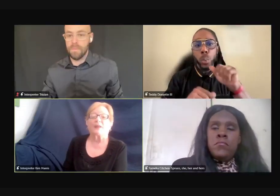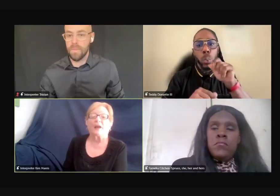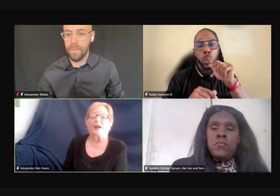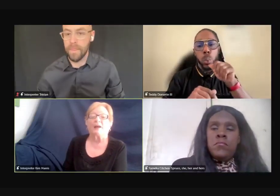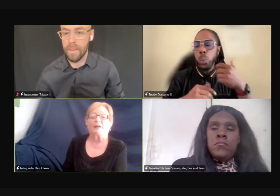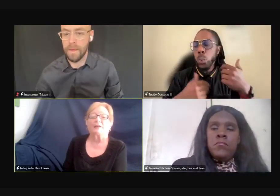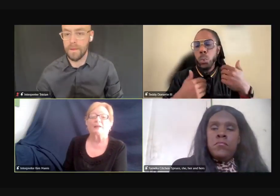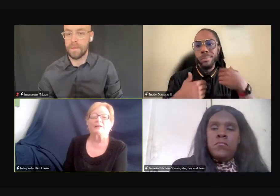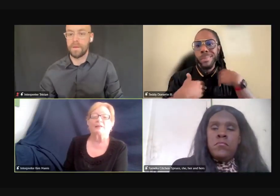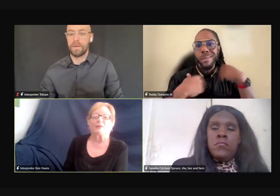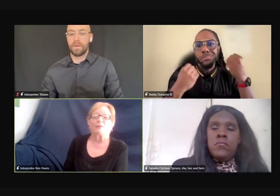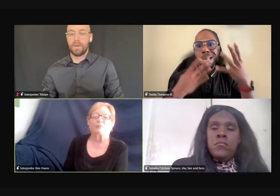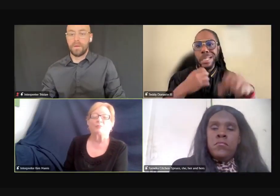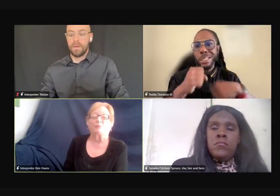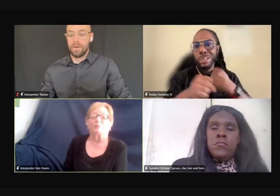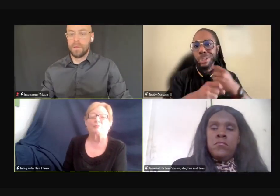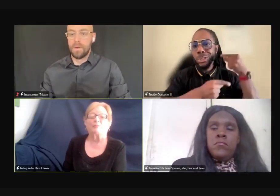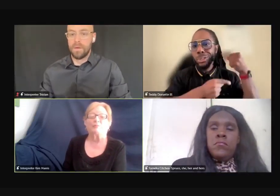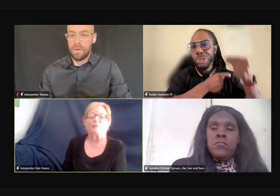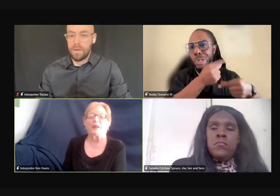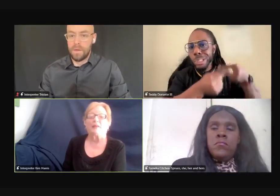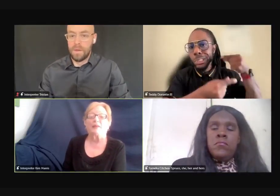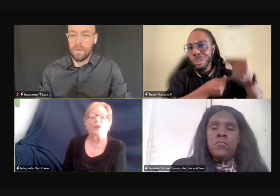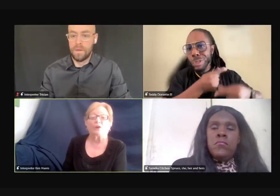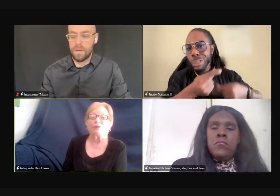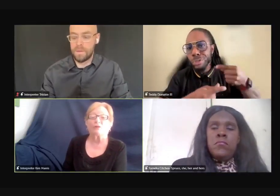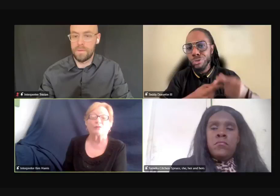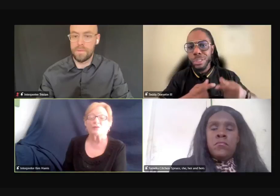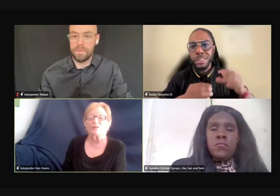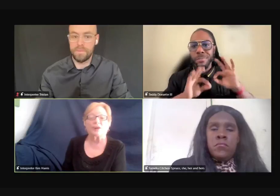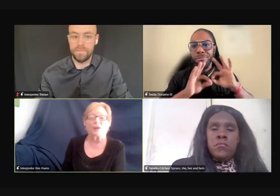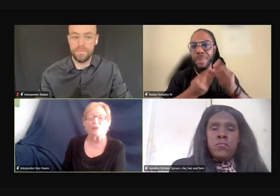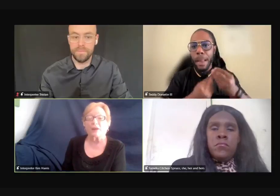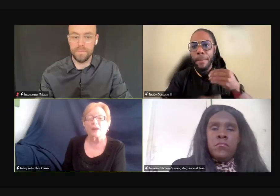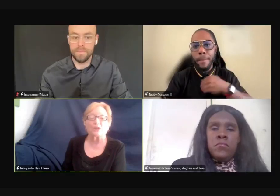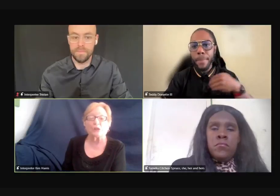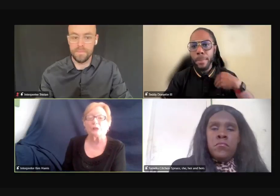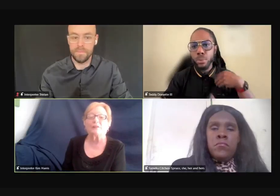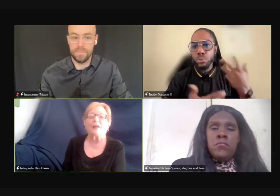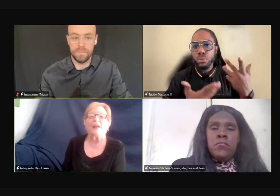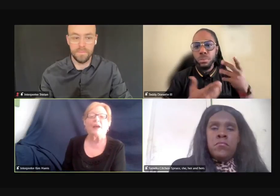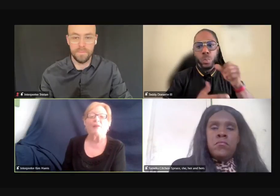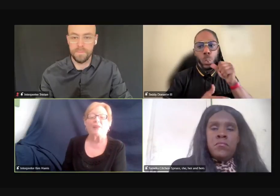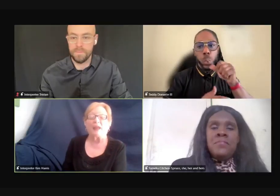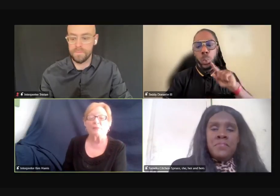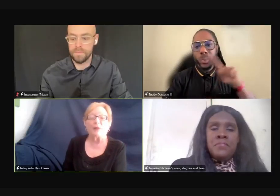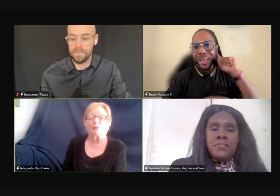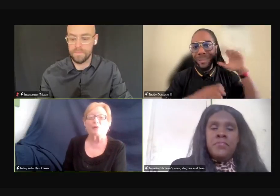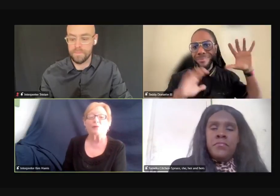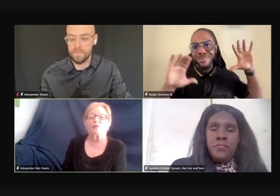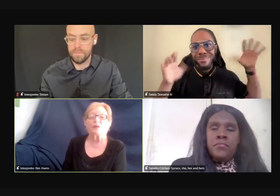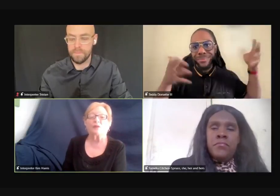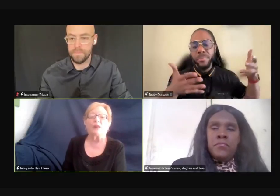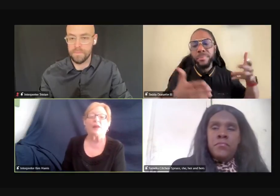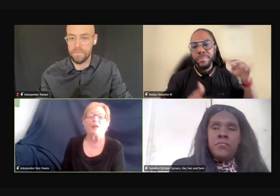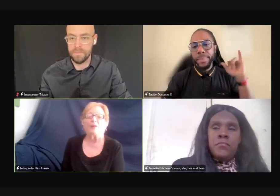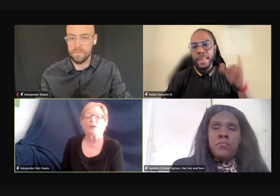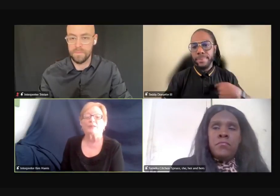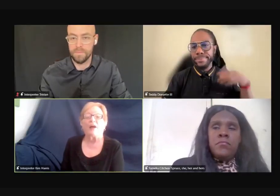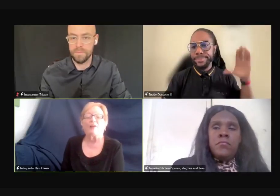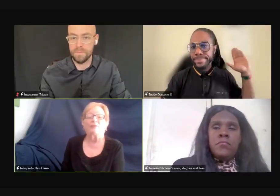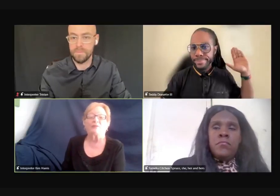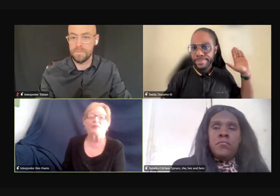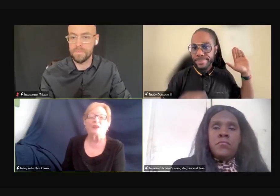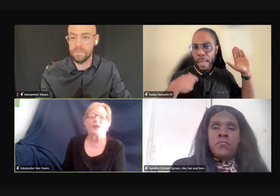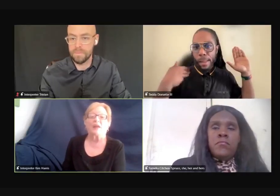you know, many years and generation of family members who